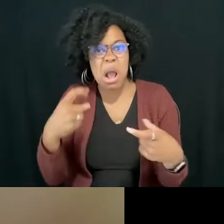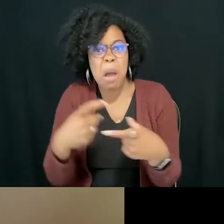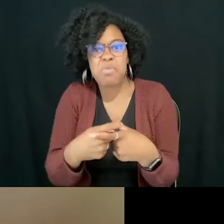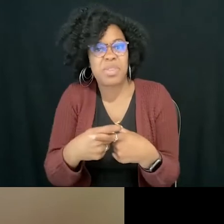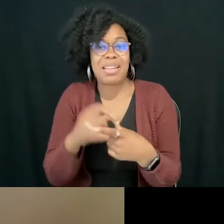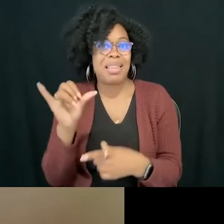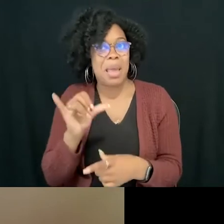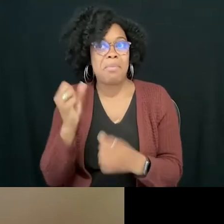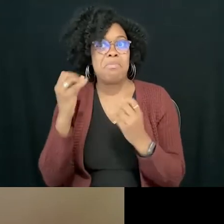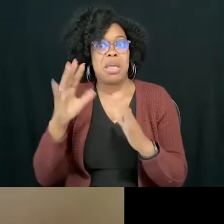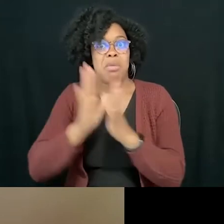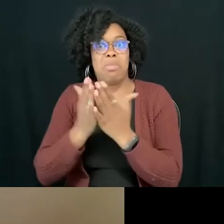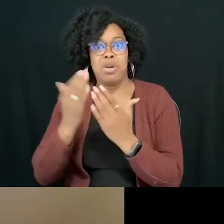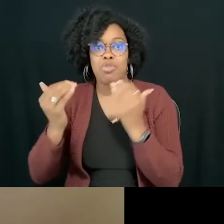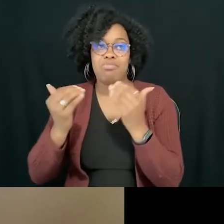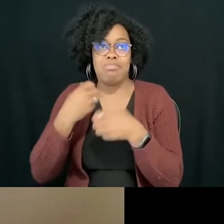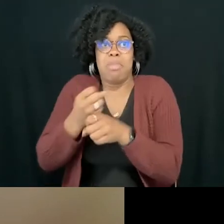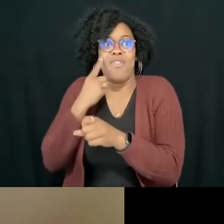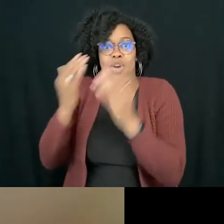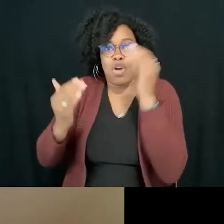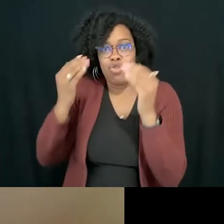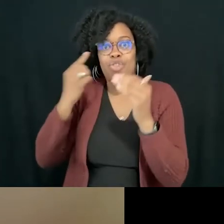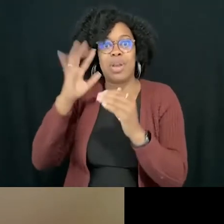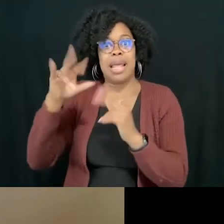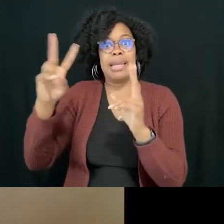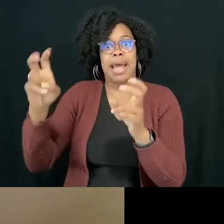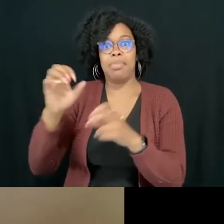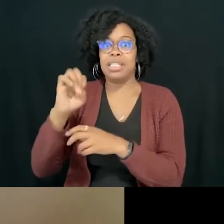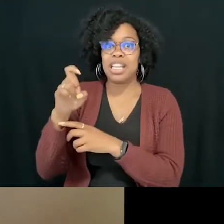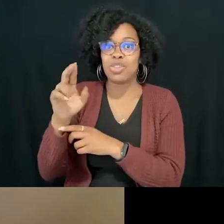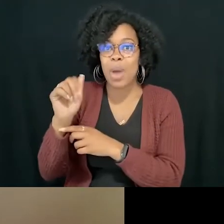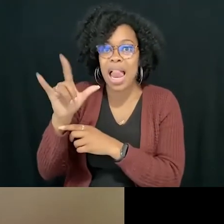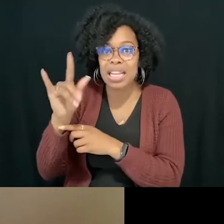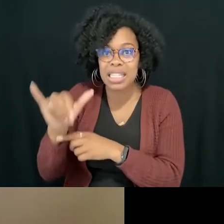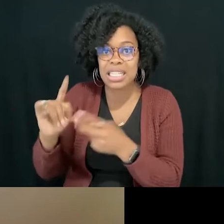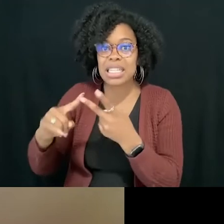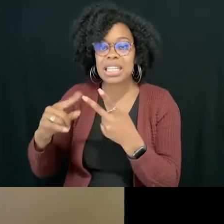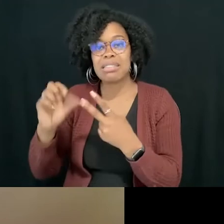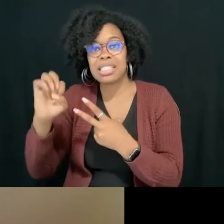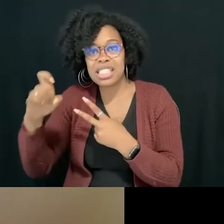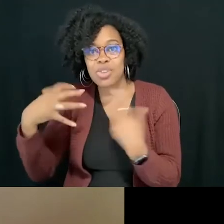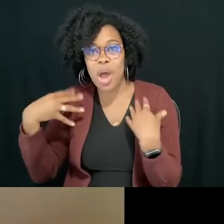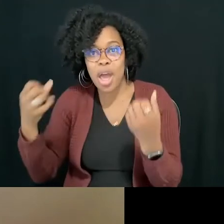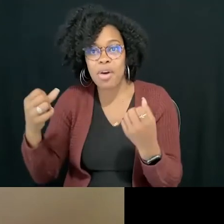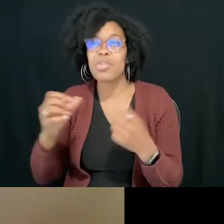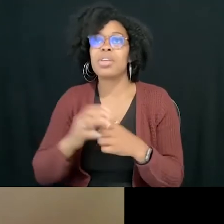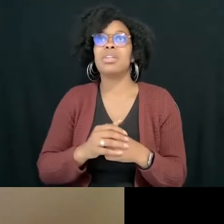on this topic of sexuality and sexual health. And in the past two years, I would say the